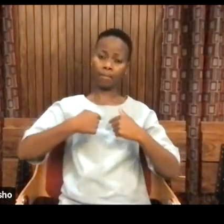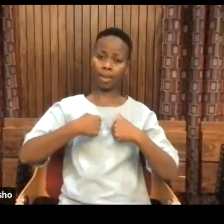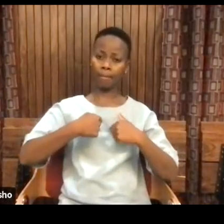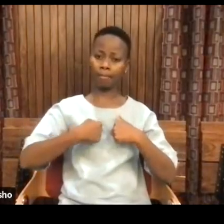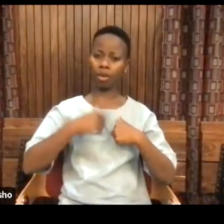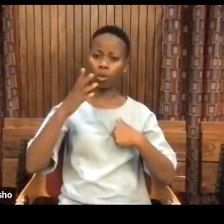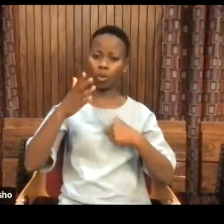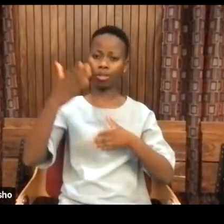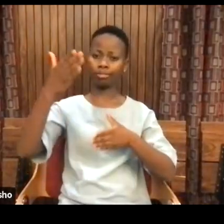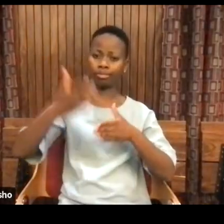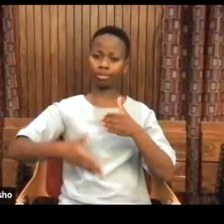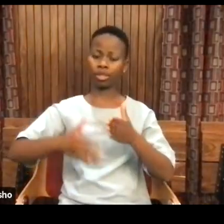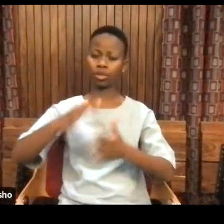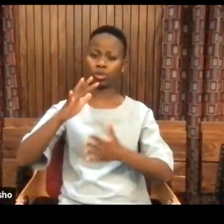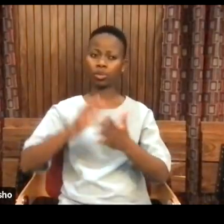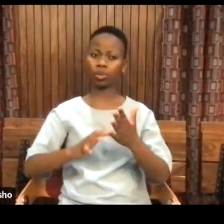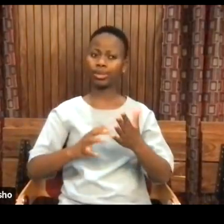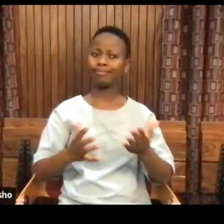of the human story.